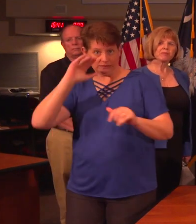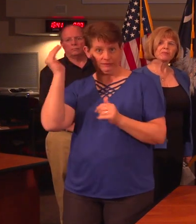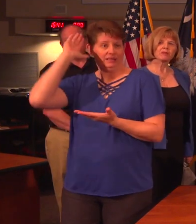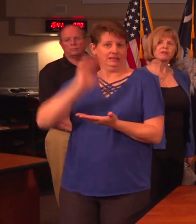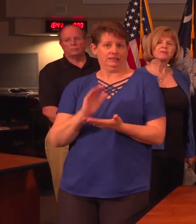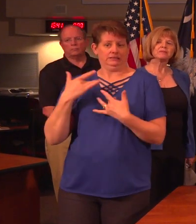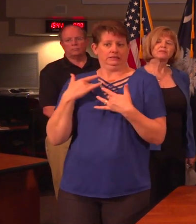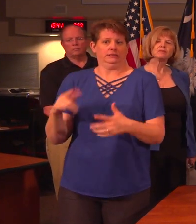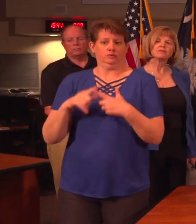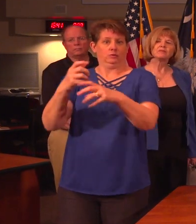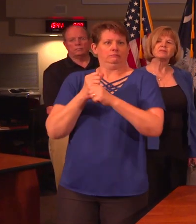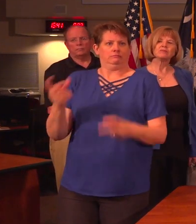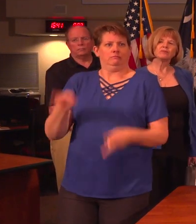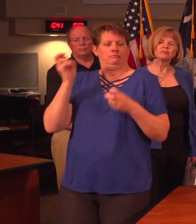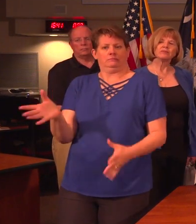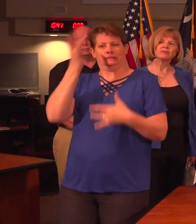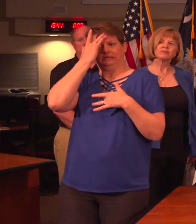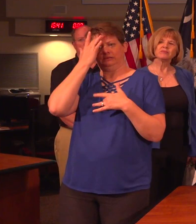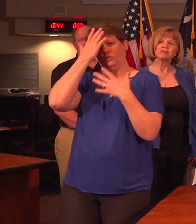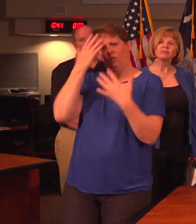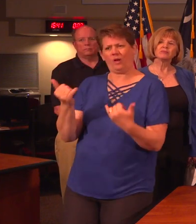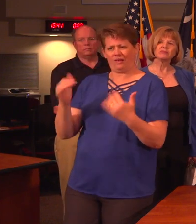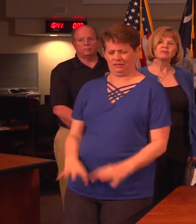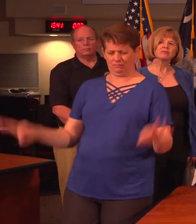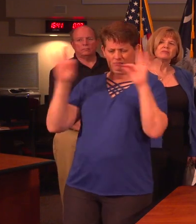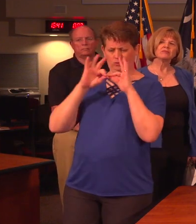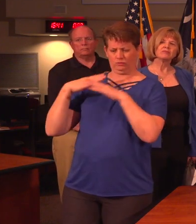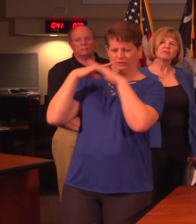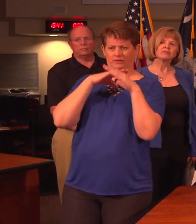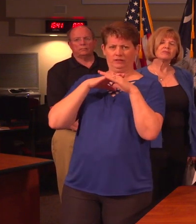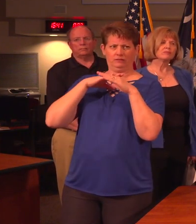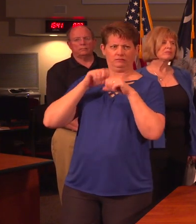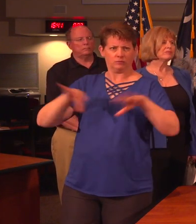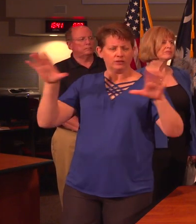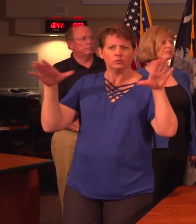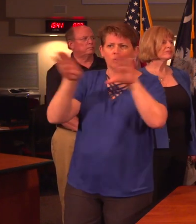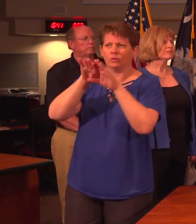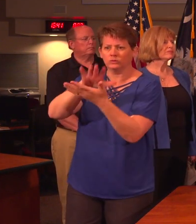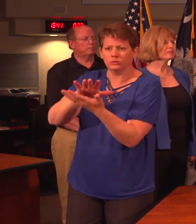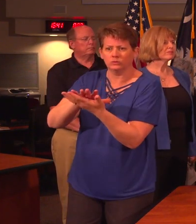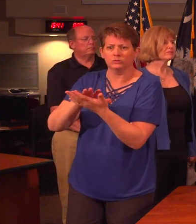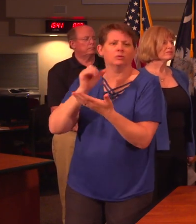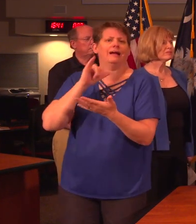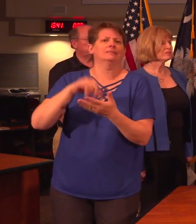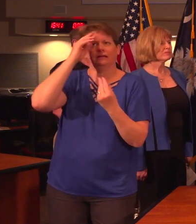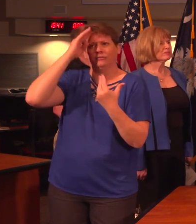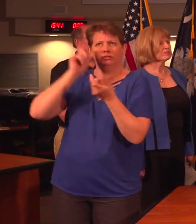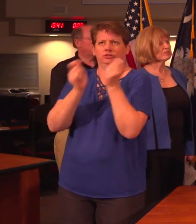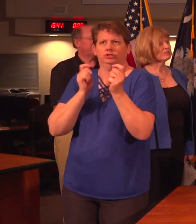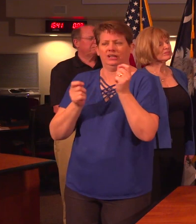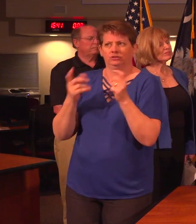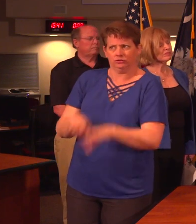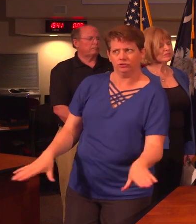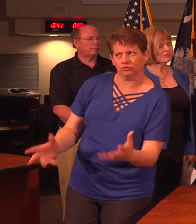susceptible to actually getting sick. Why is it important in preventing the spread that we close all the schools? Has the information changed